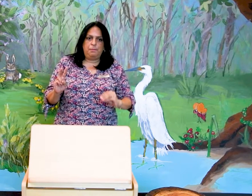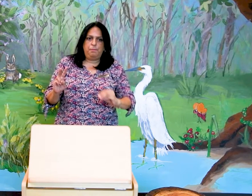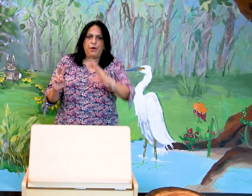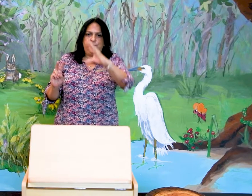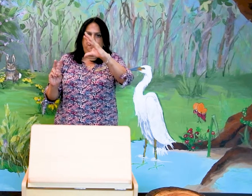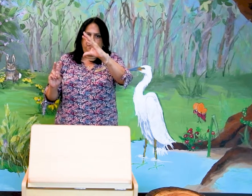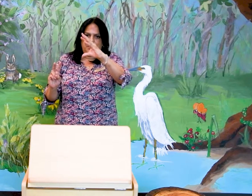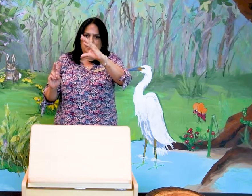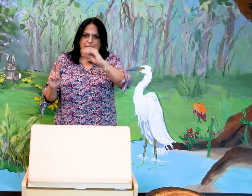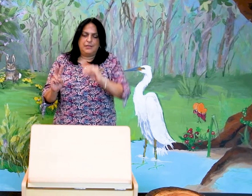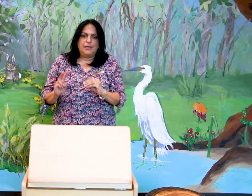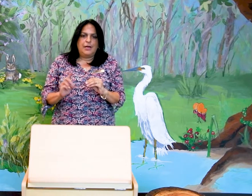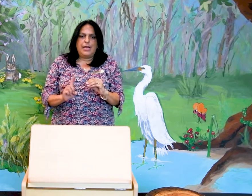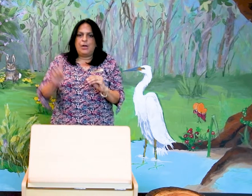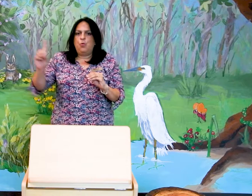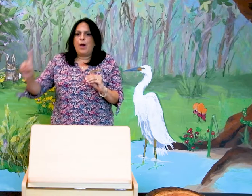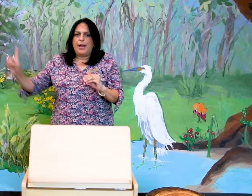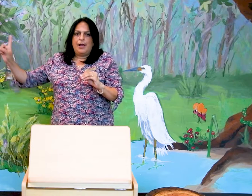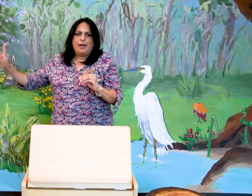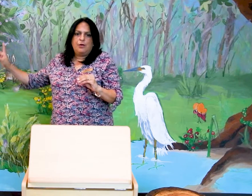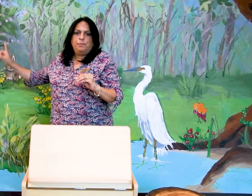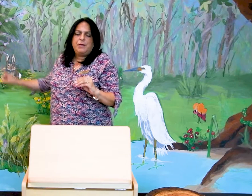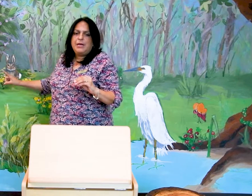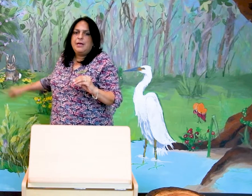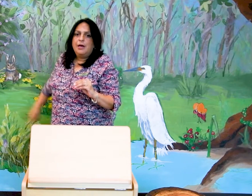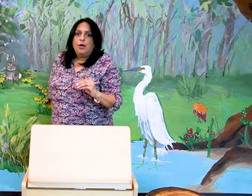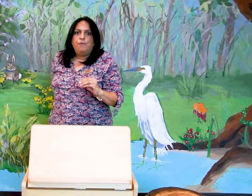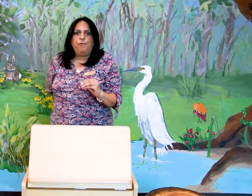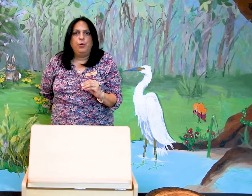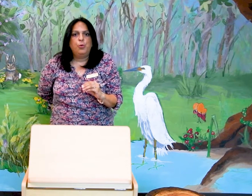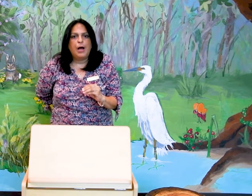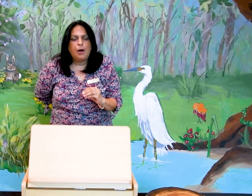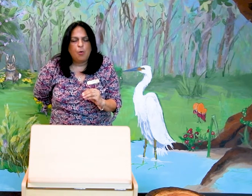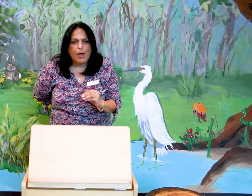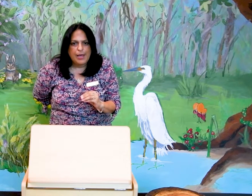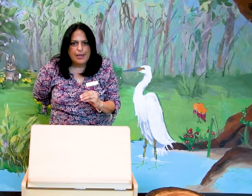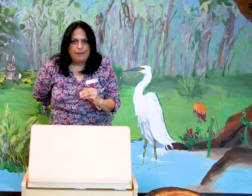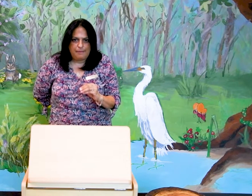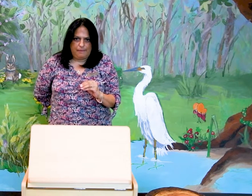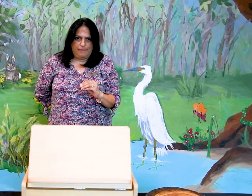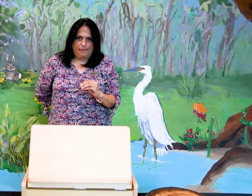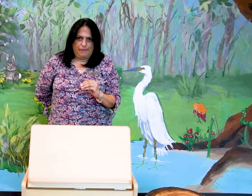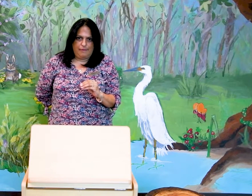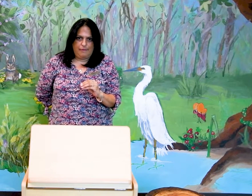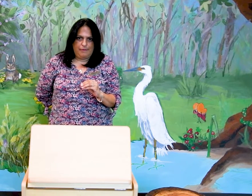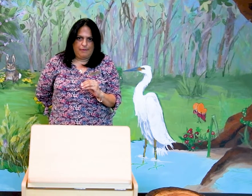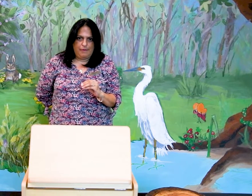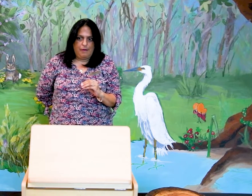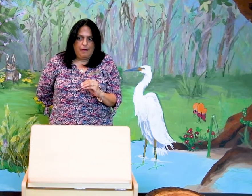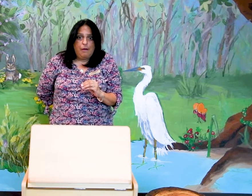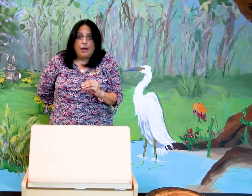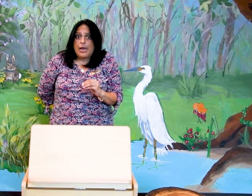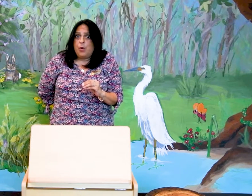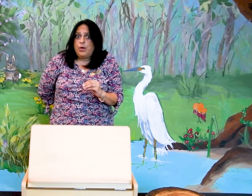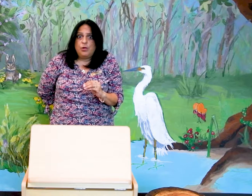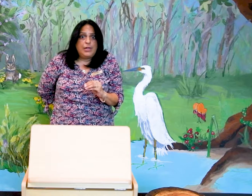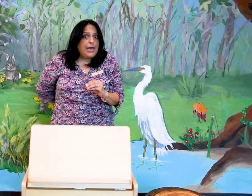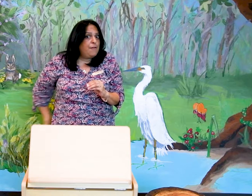puffed. And one little piggy flew away. Now we only have